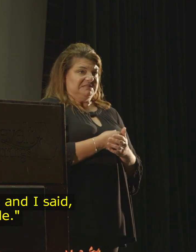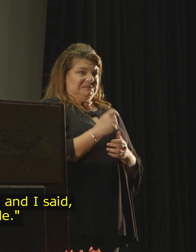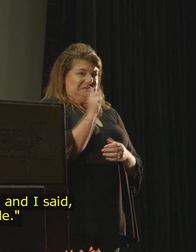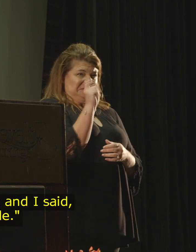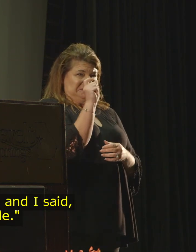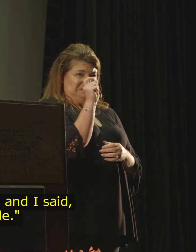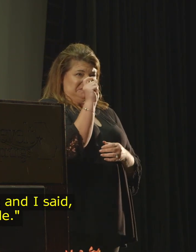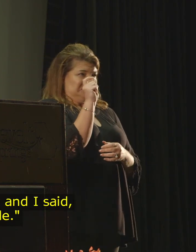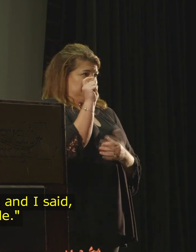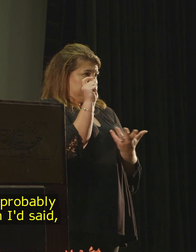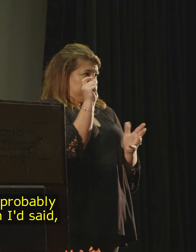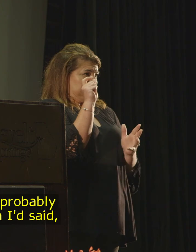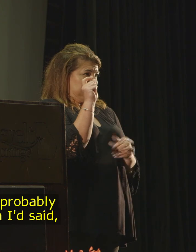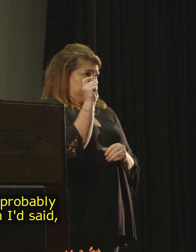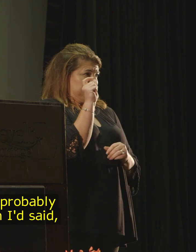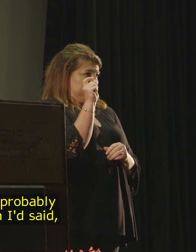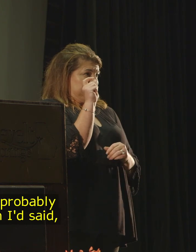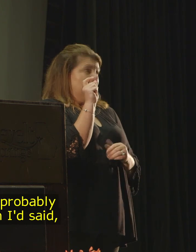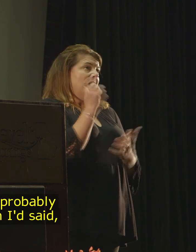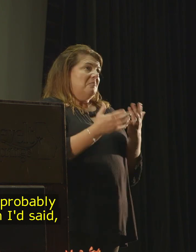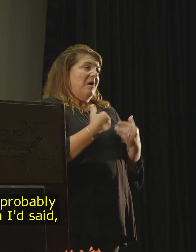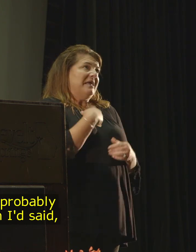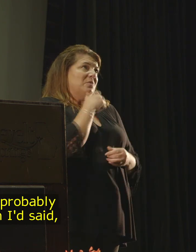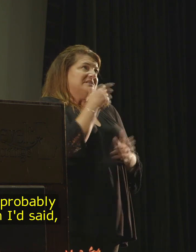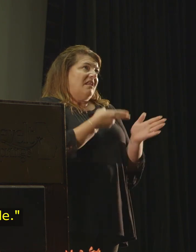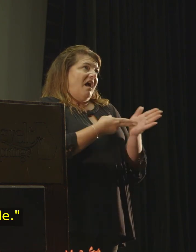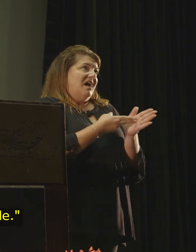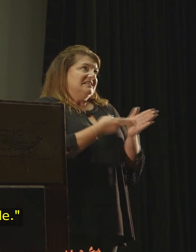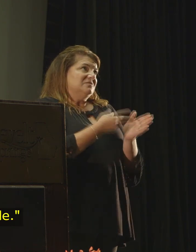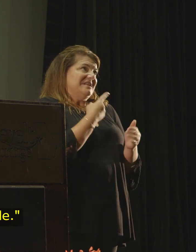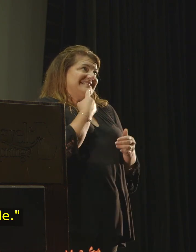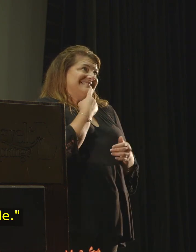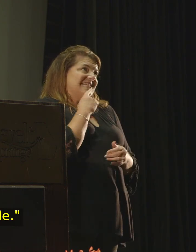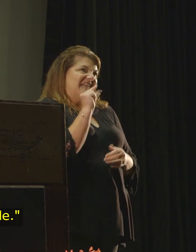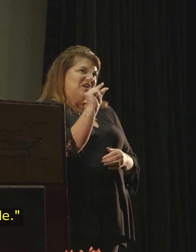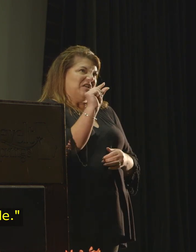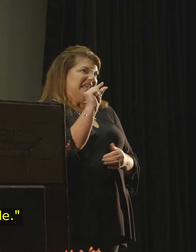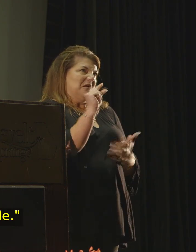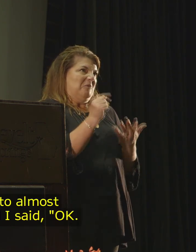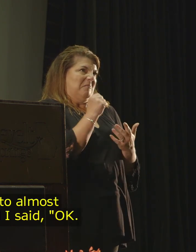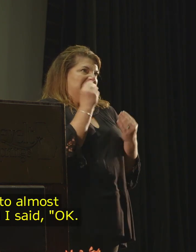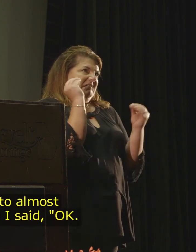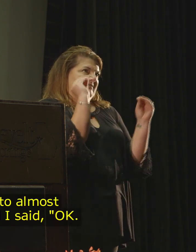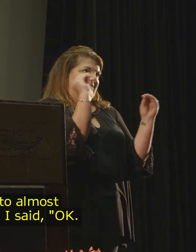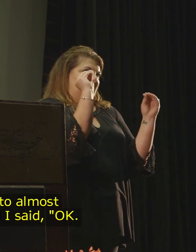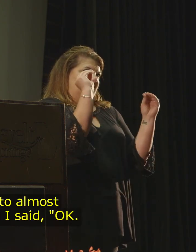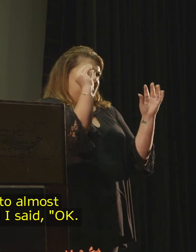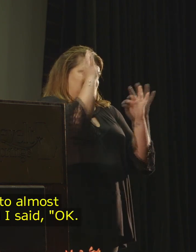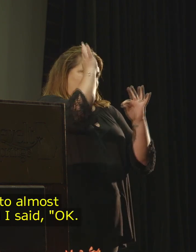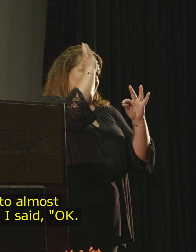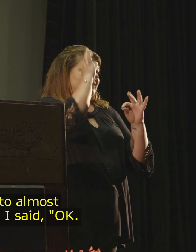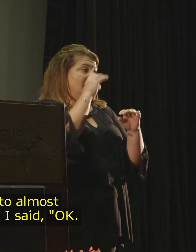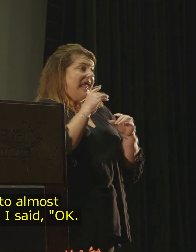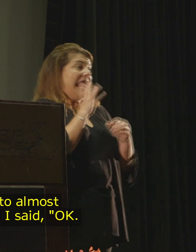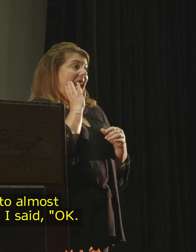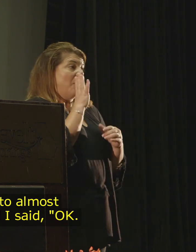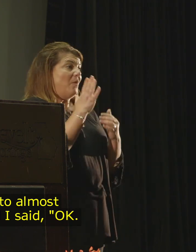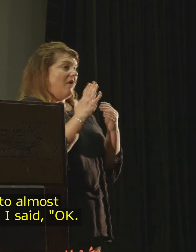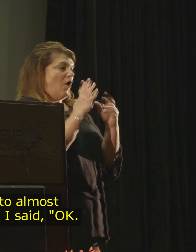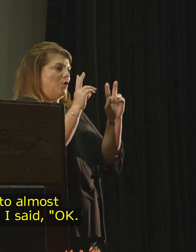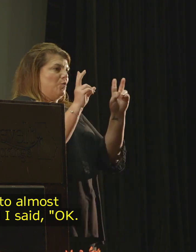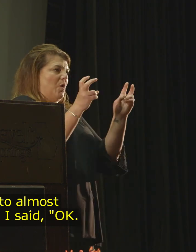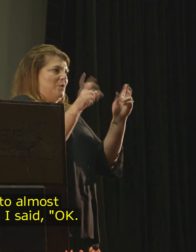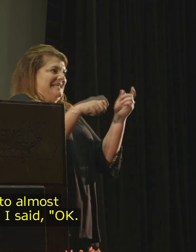little. Actually, I was probably dishonest when I said very little. And I'm going to almost quote exactly.